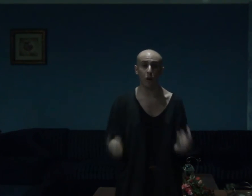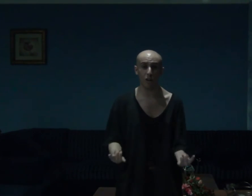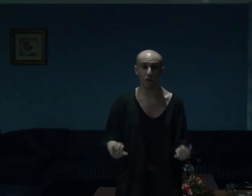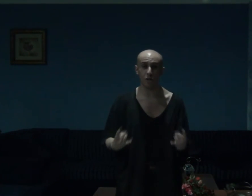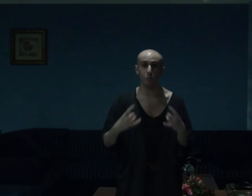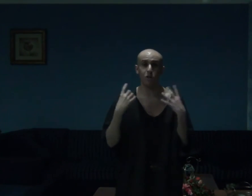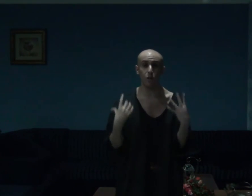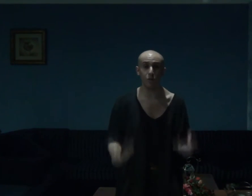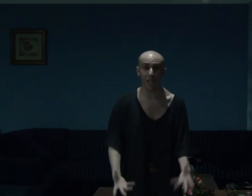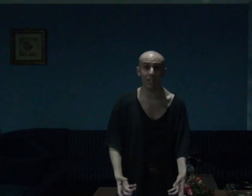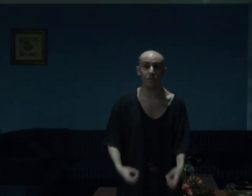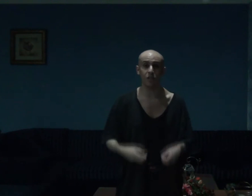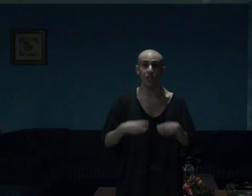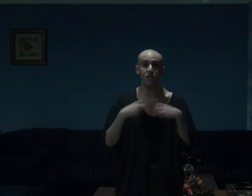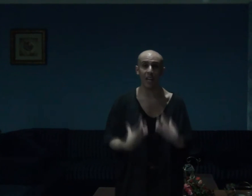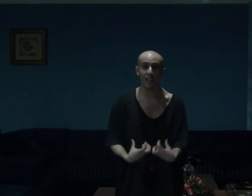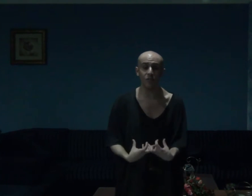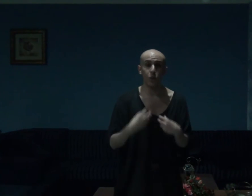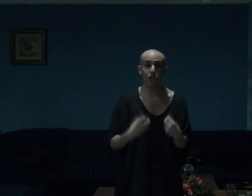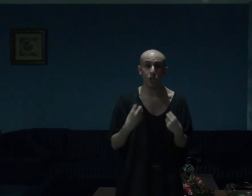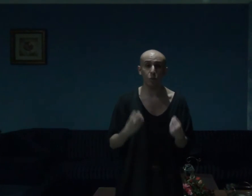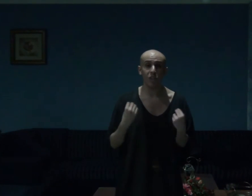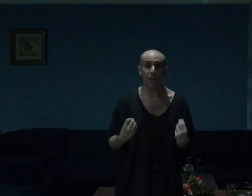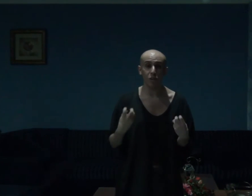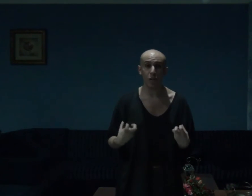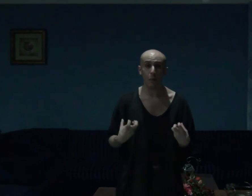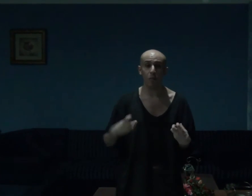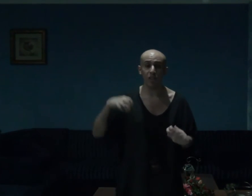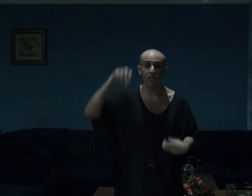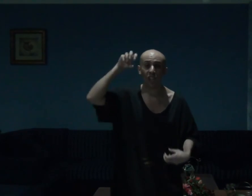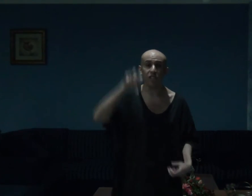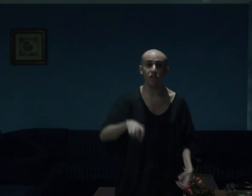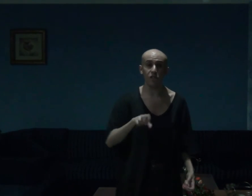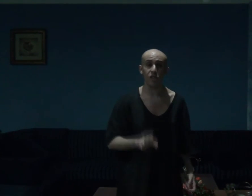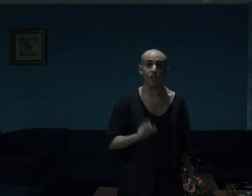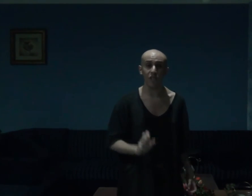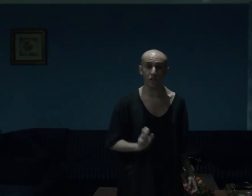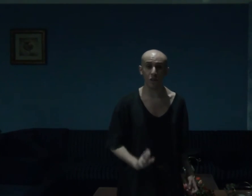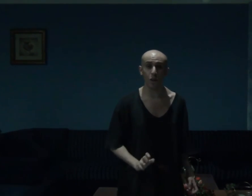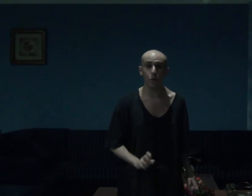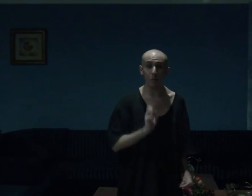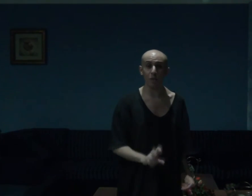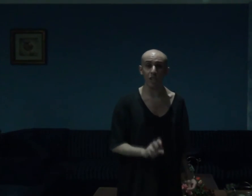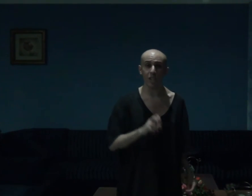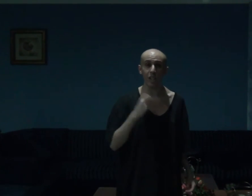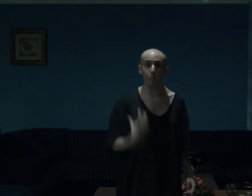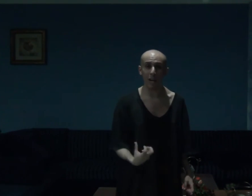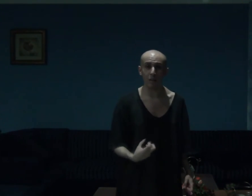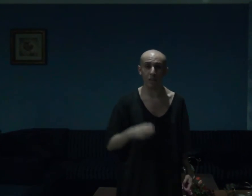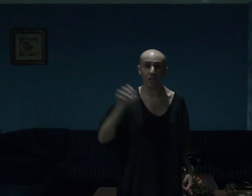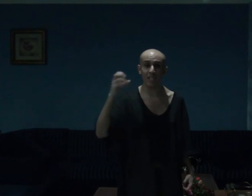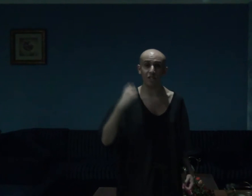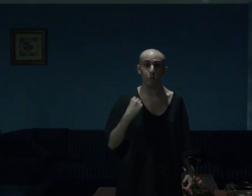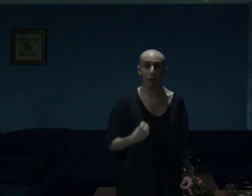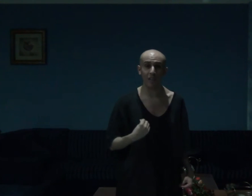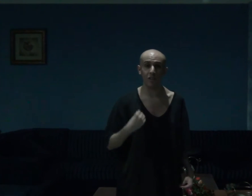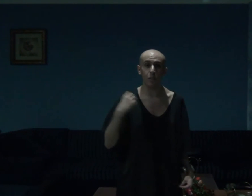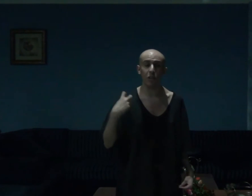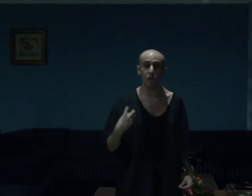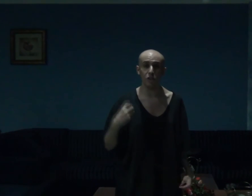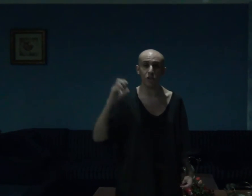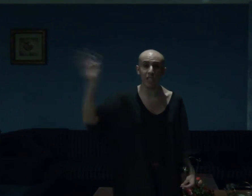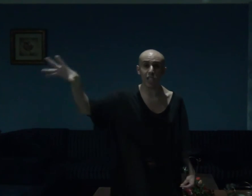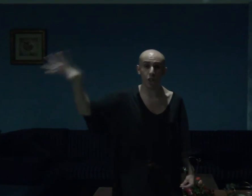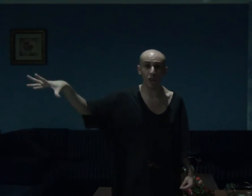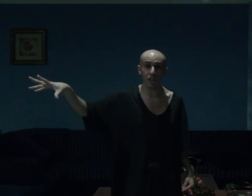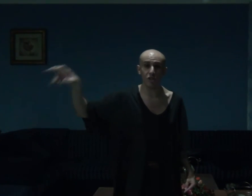she is so awesome. So talented and was so goddamn funny in this TV show Emily in Paris as expected